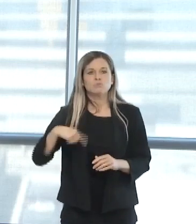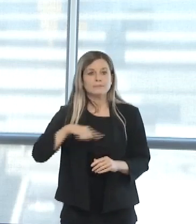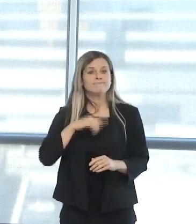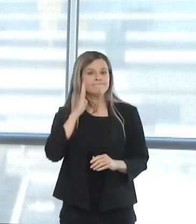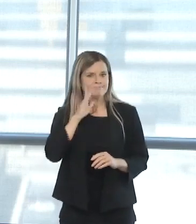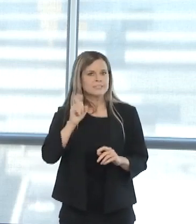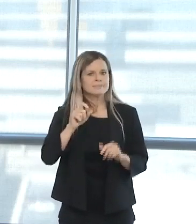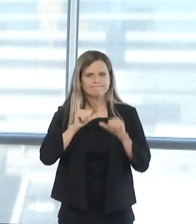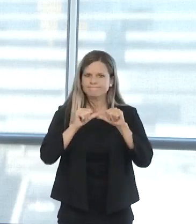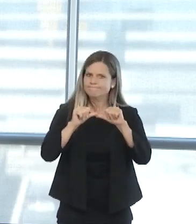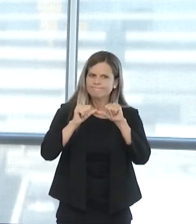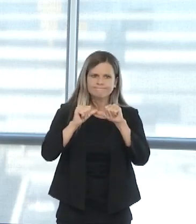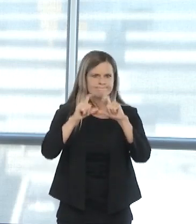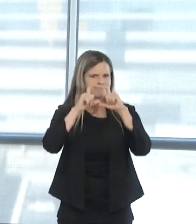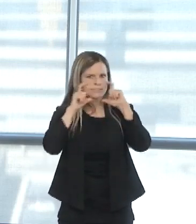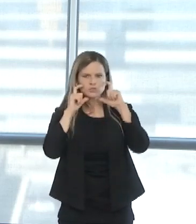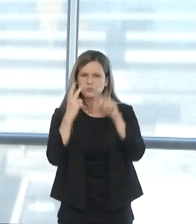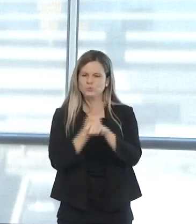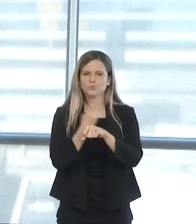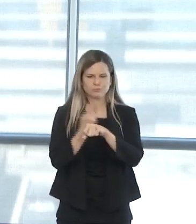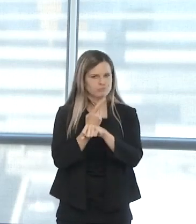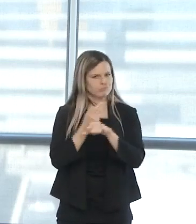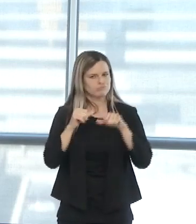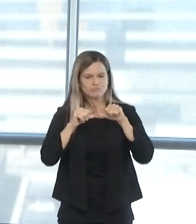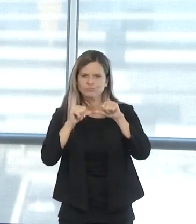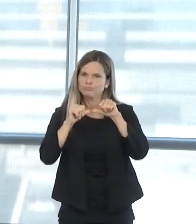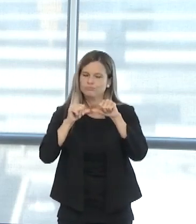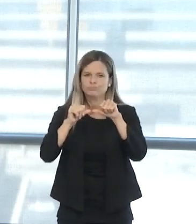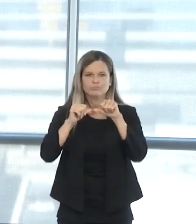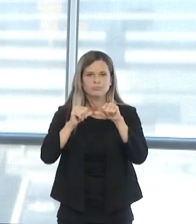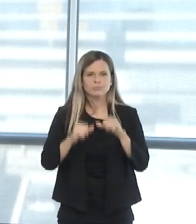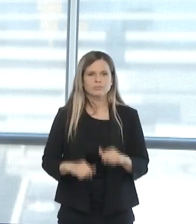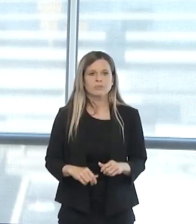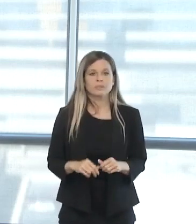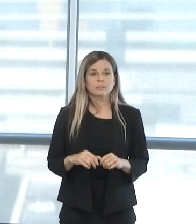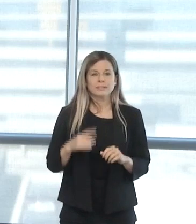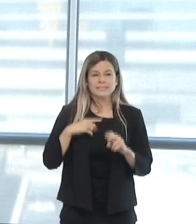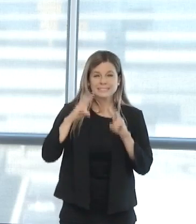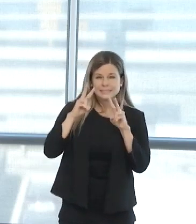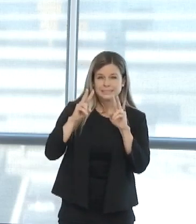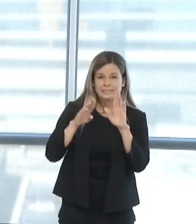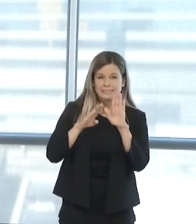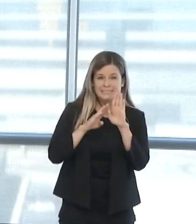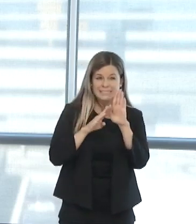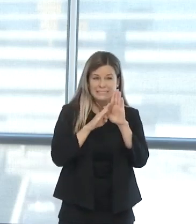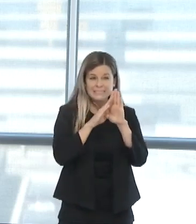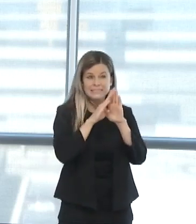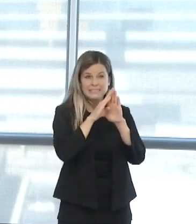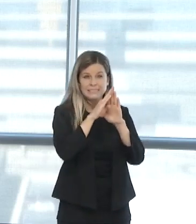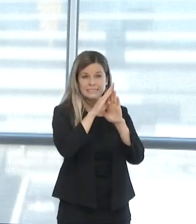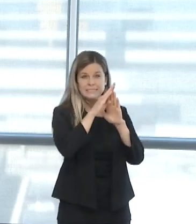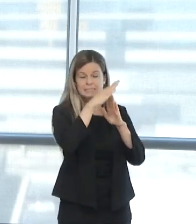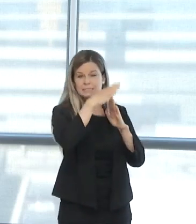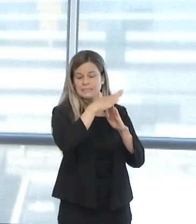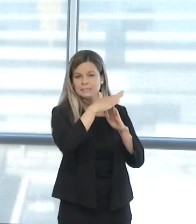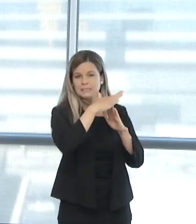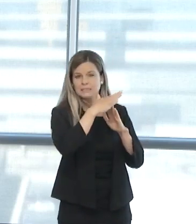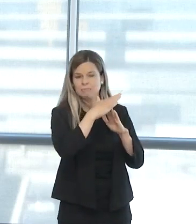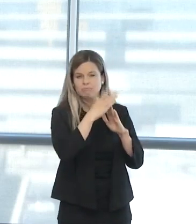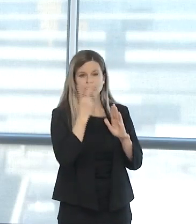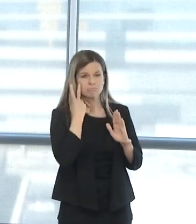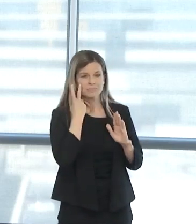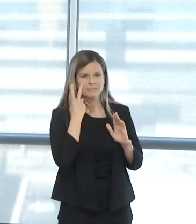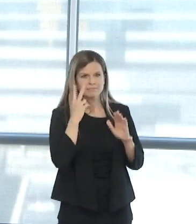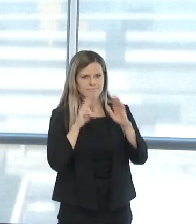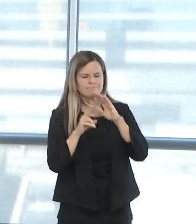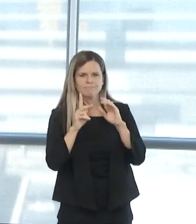surge. To prepare for the anticipated peak of COVID-19 cases in Oklahoma and